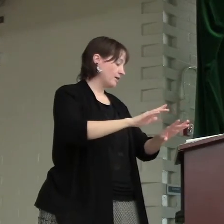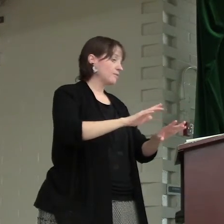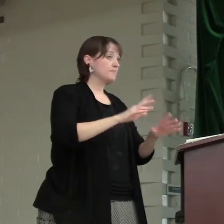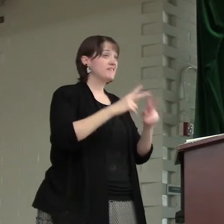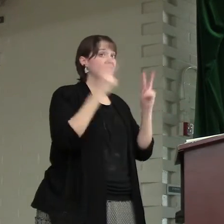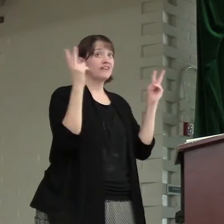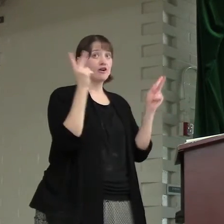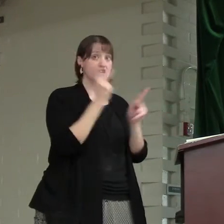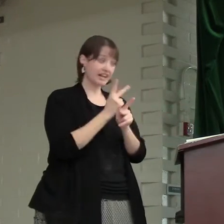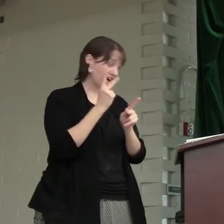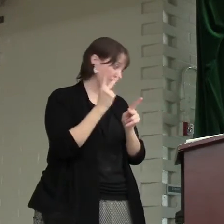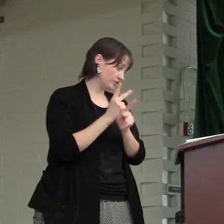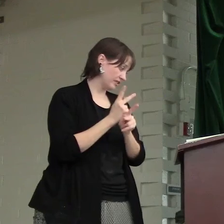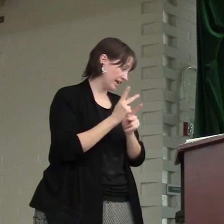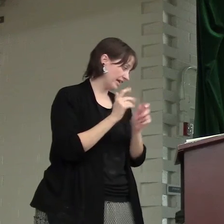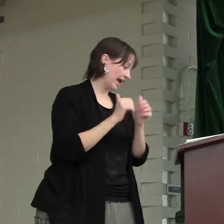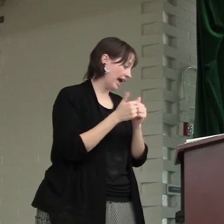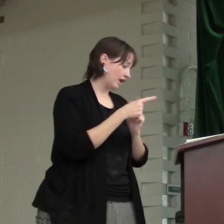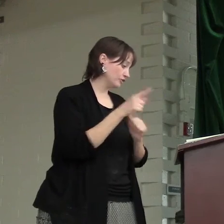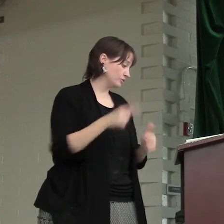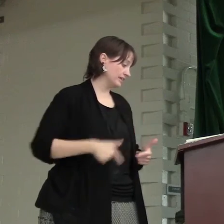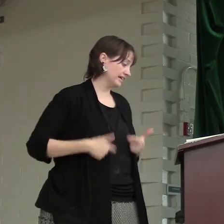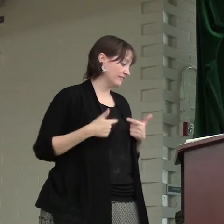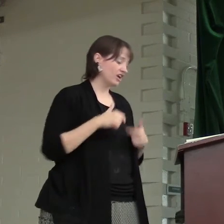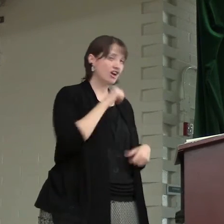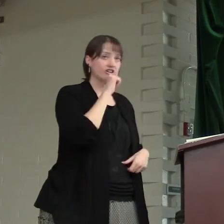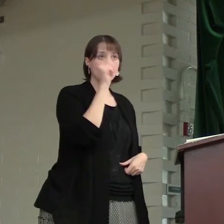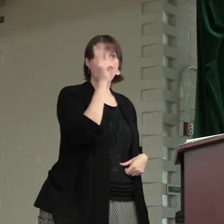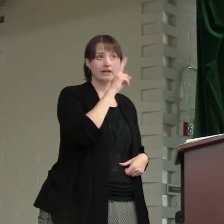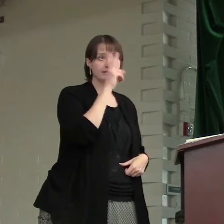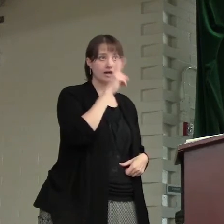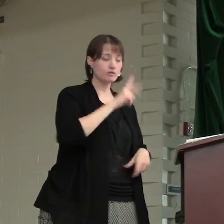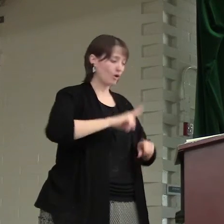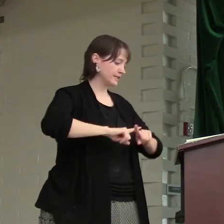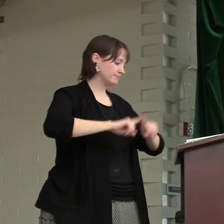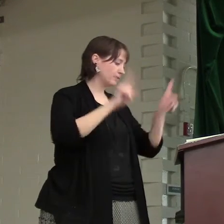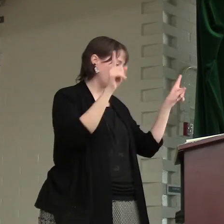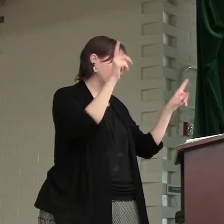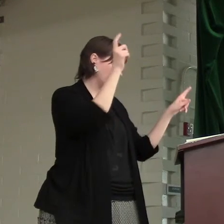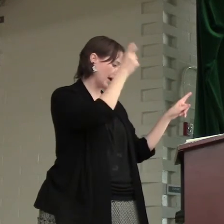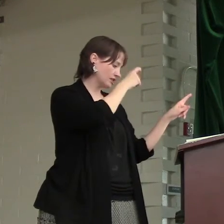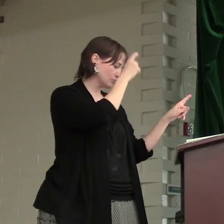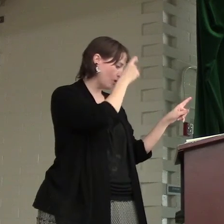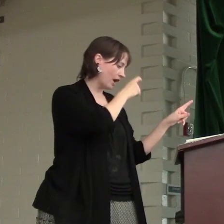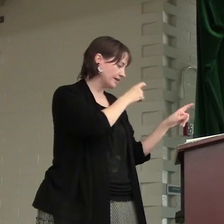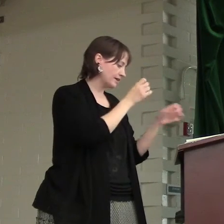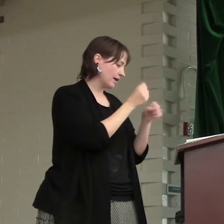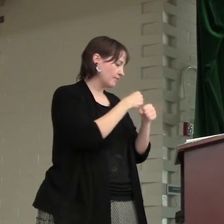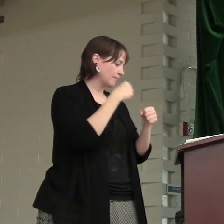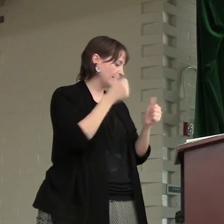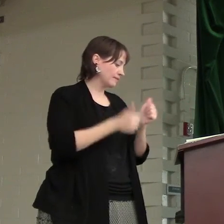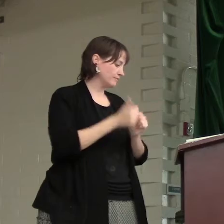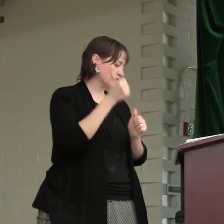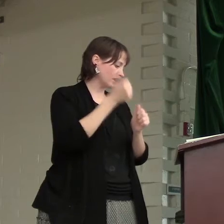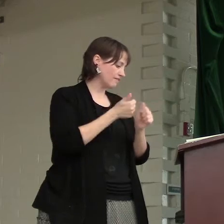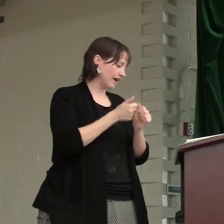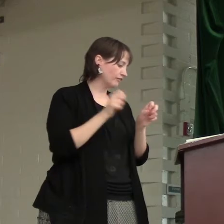Be very careful then how you live, not as unwise, but as wise, making the most of every